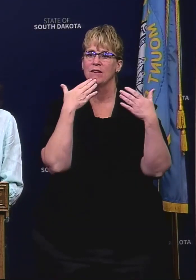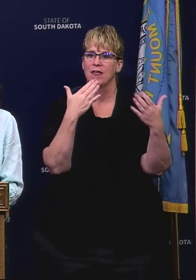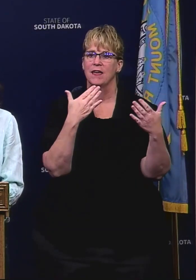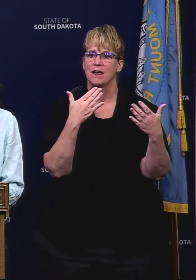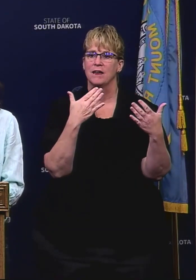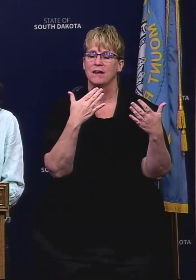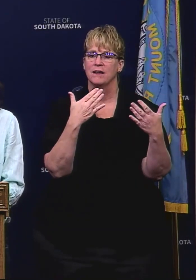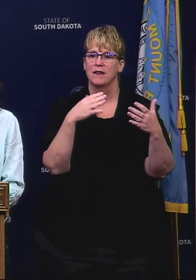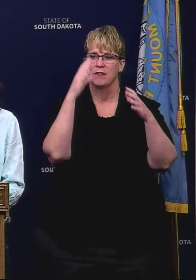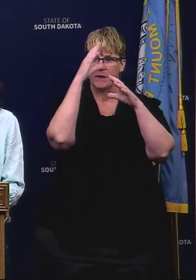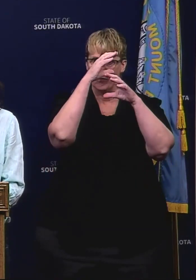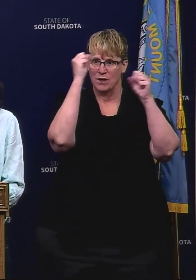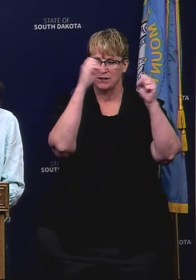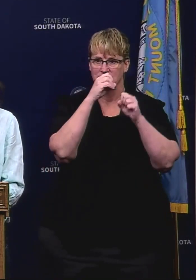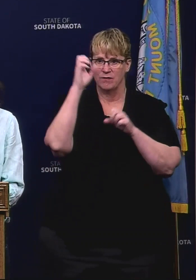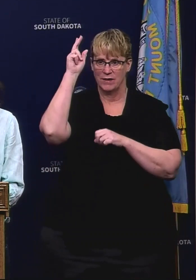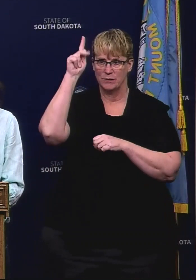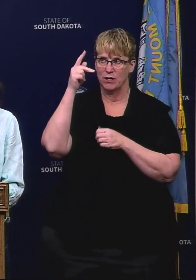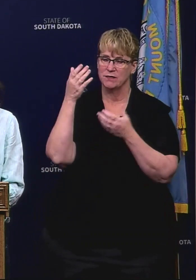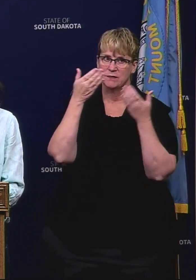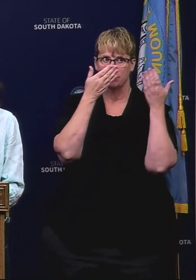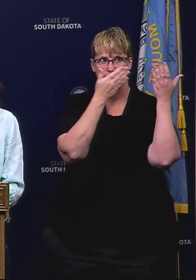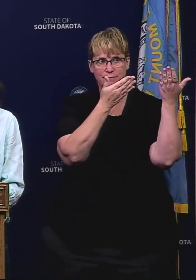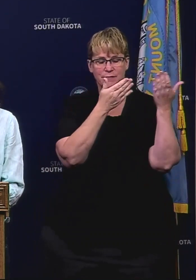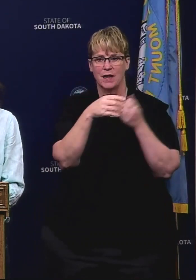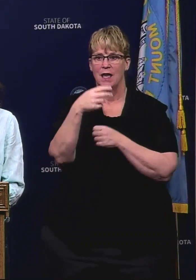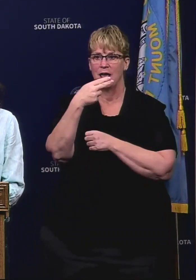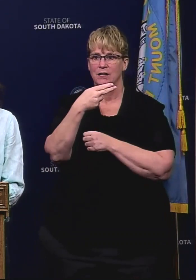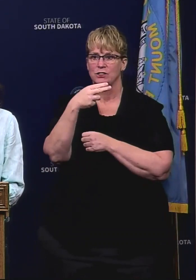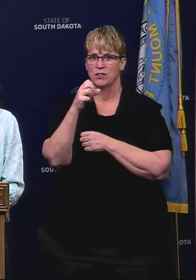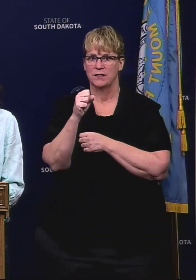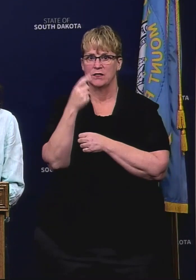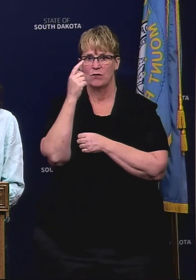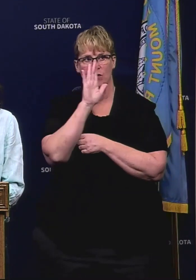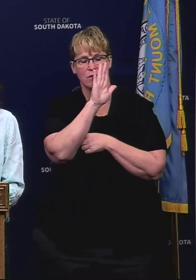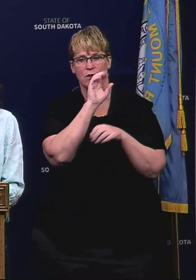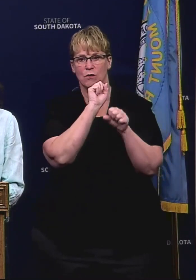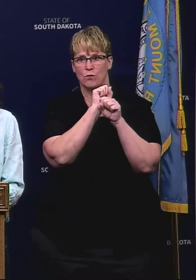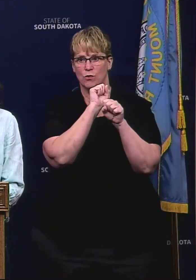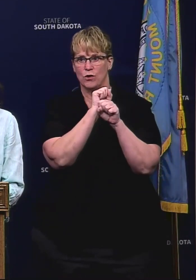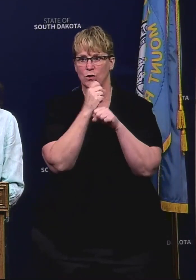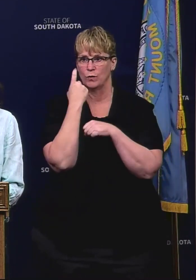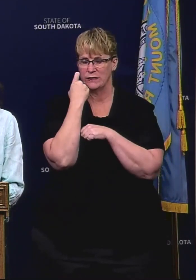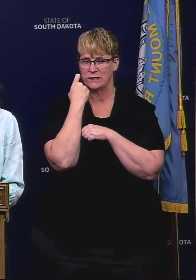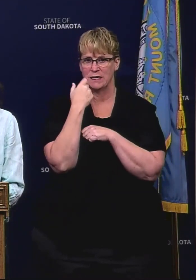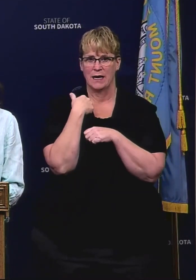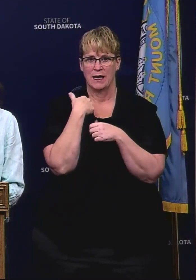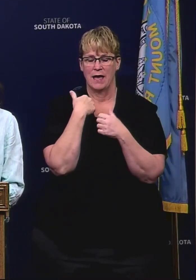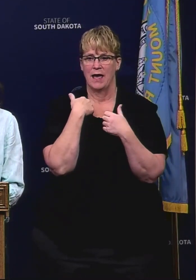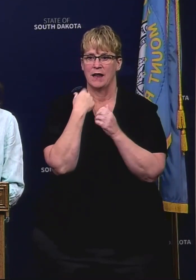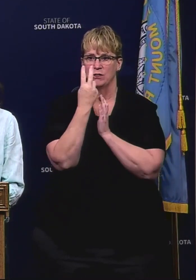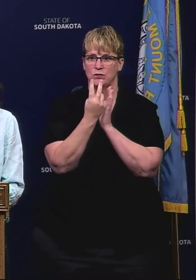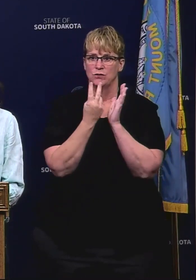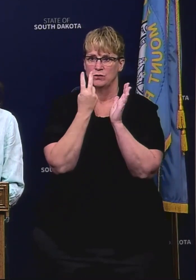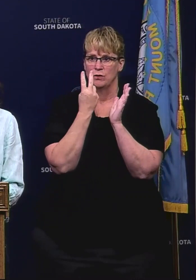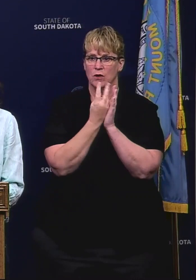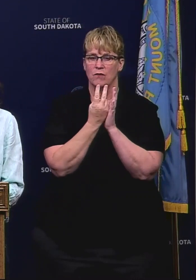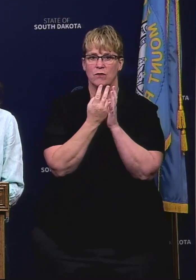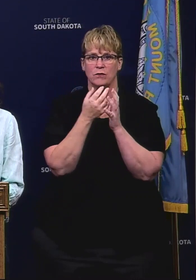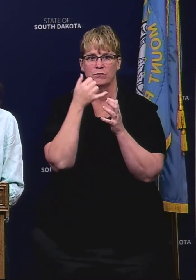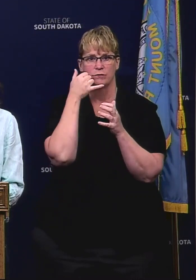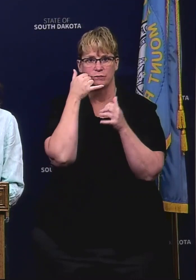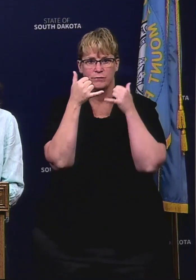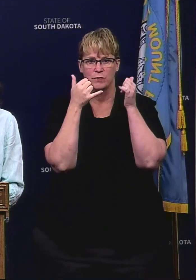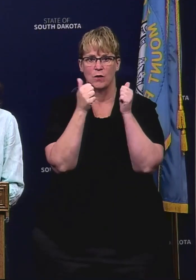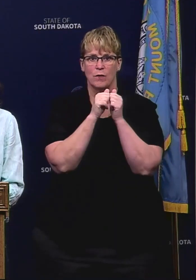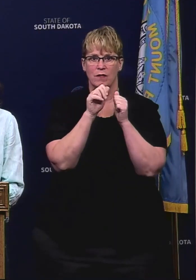president and the vice president and HHS for all their hard work recently. I had a two-hour phone call with other governors